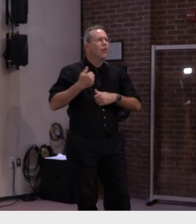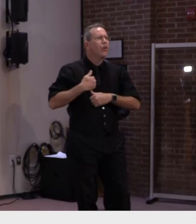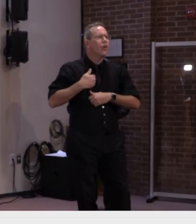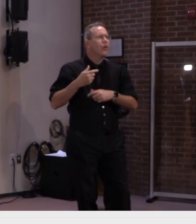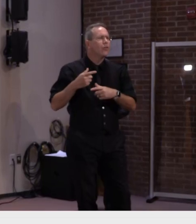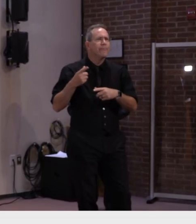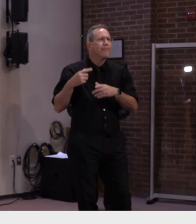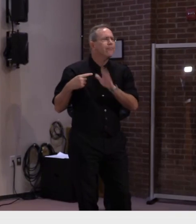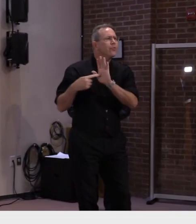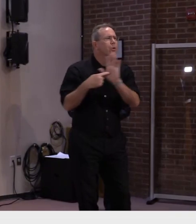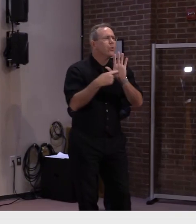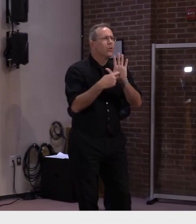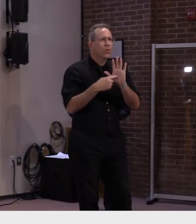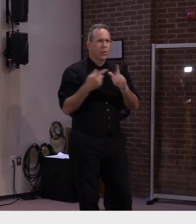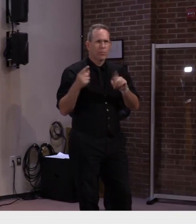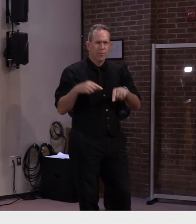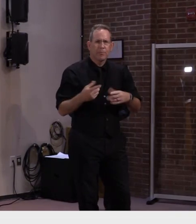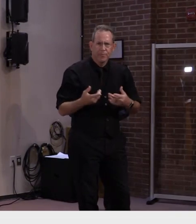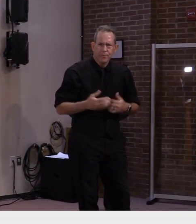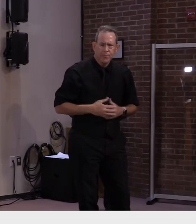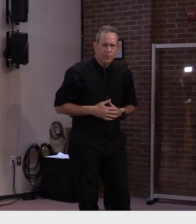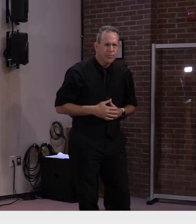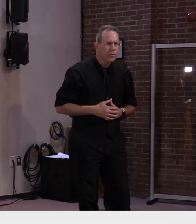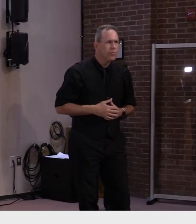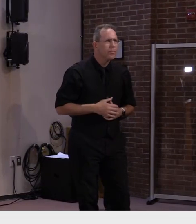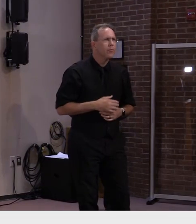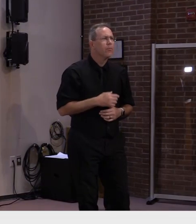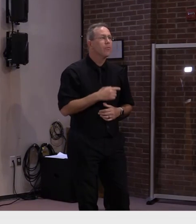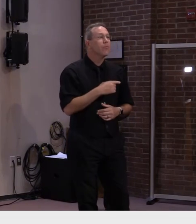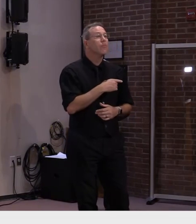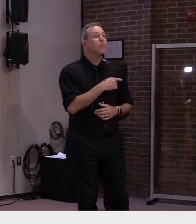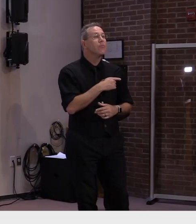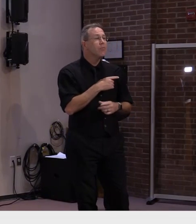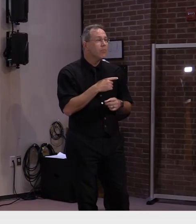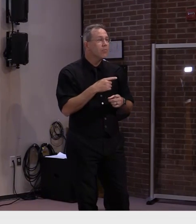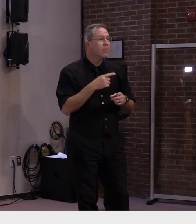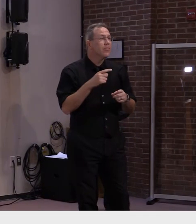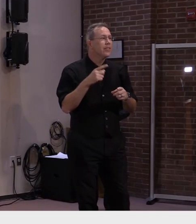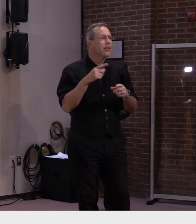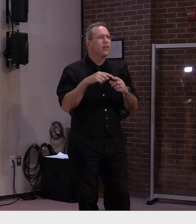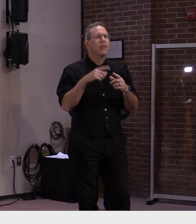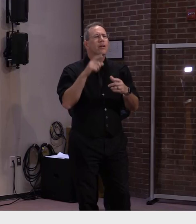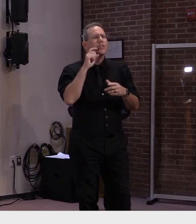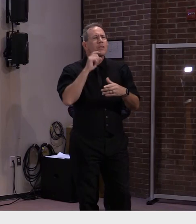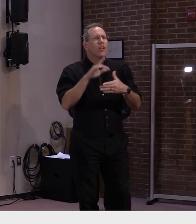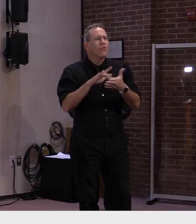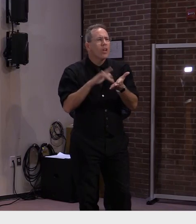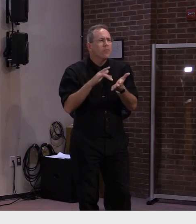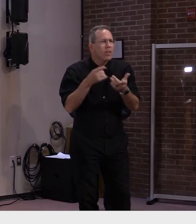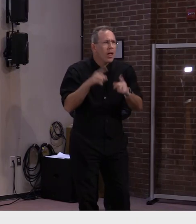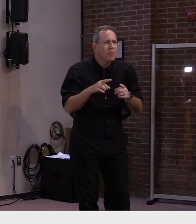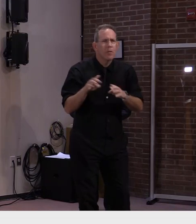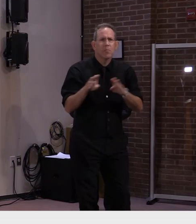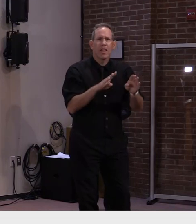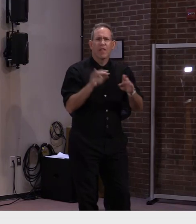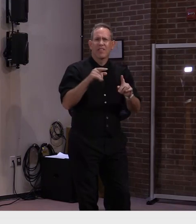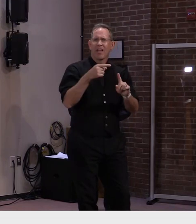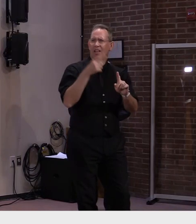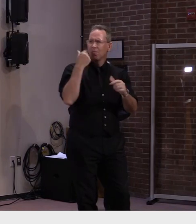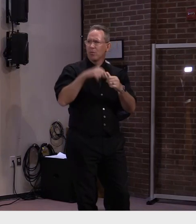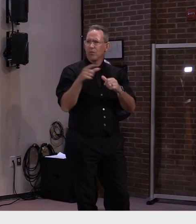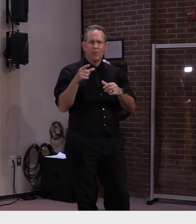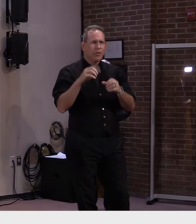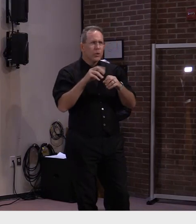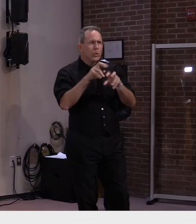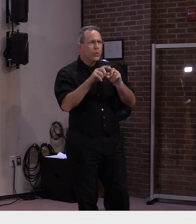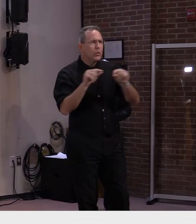that followed allegations of sexual harassment and misconduct, as you know. You're a big guard supporter. I'm